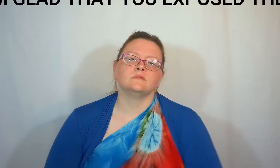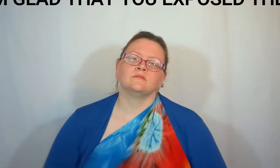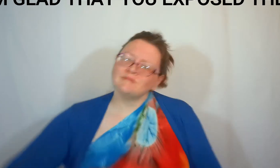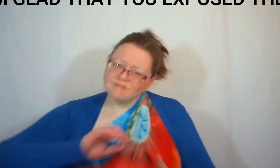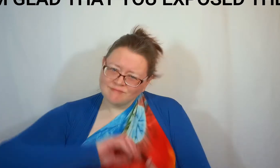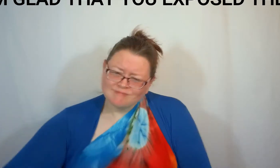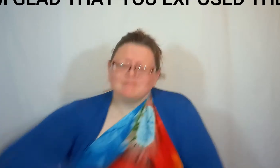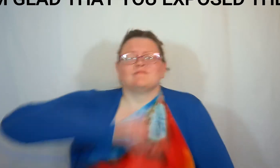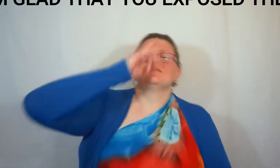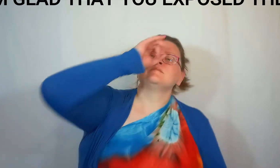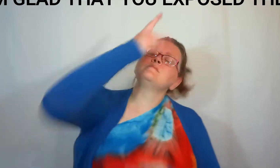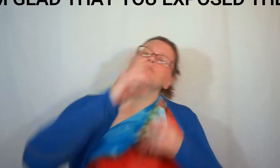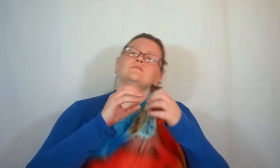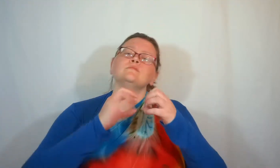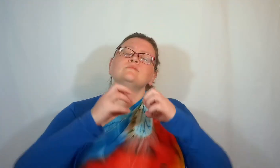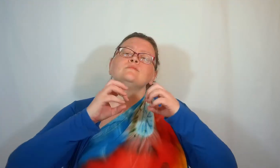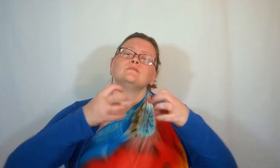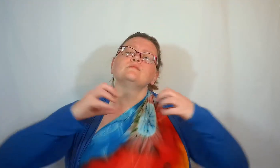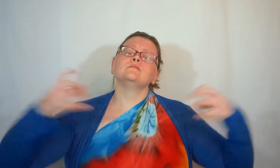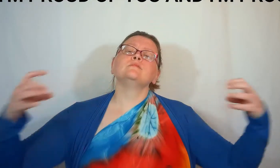That's all I know so far